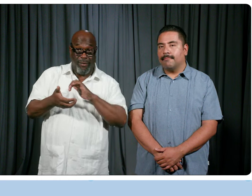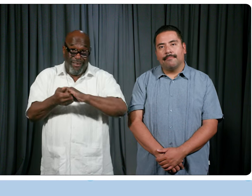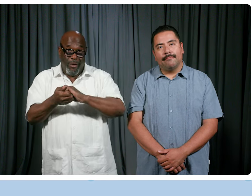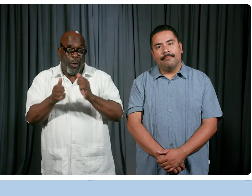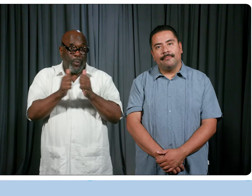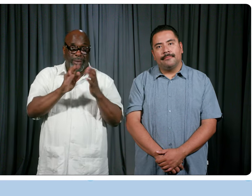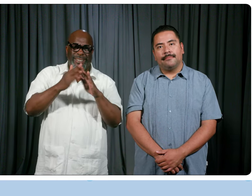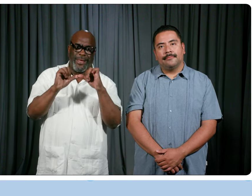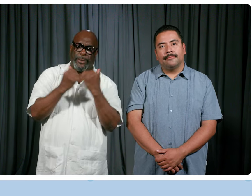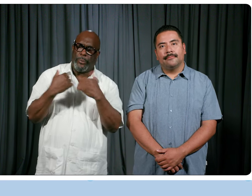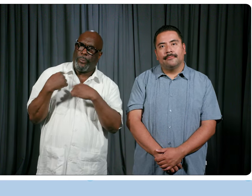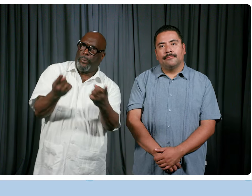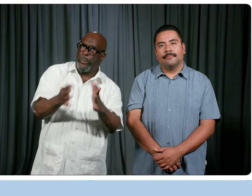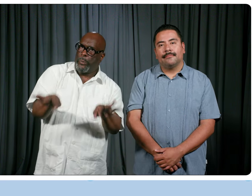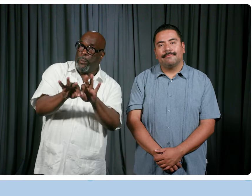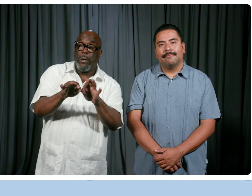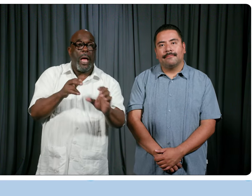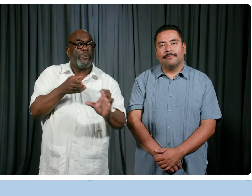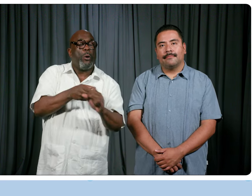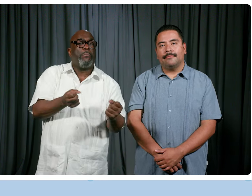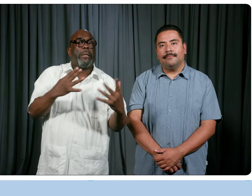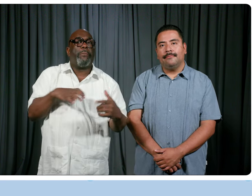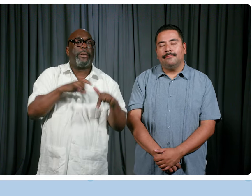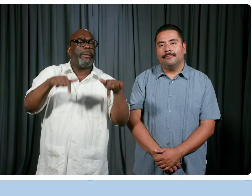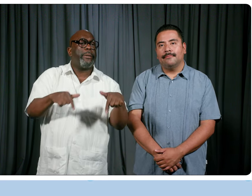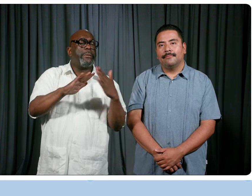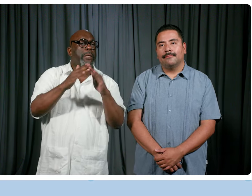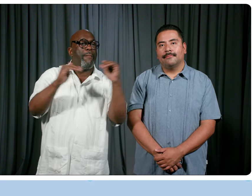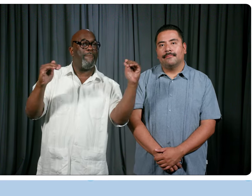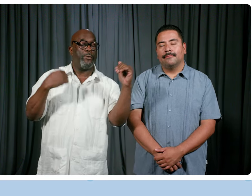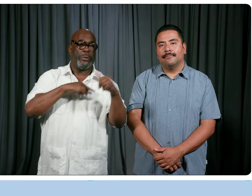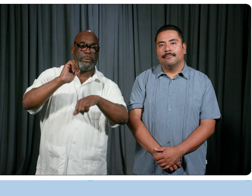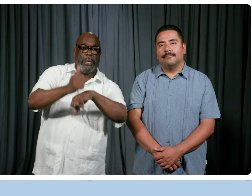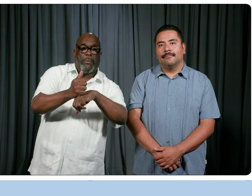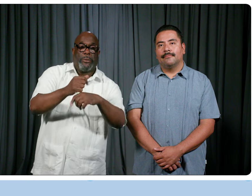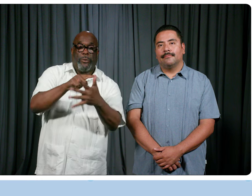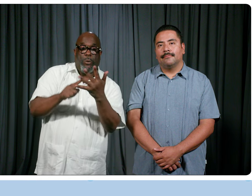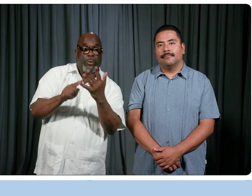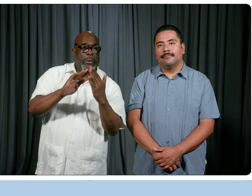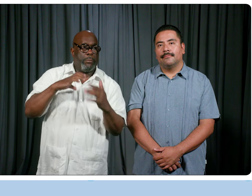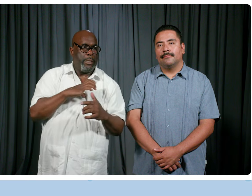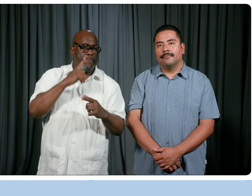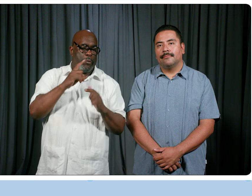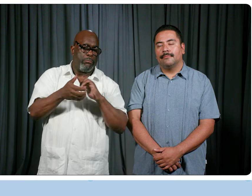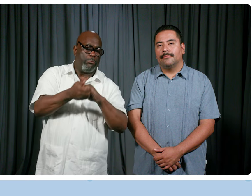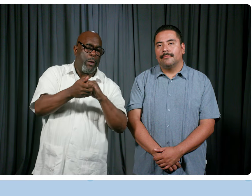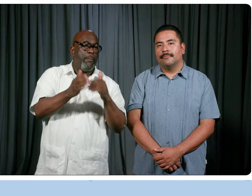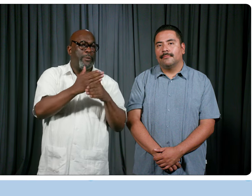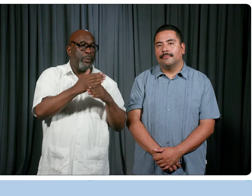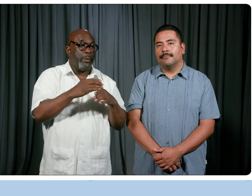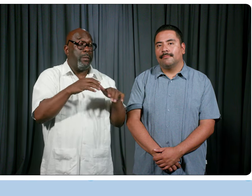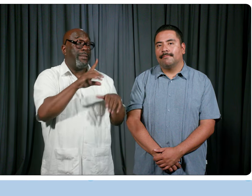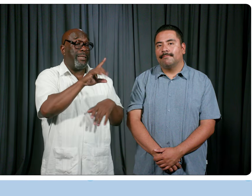critical all the way along. I sit on several committees that are here at the city level that were established specifically for inner collaboration between the